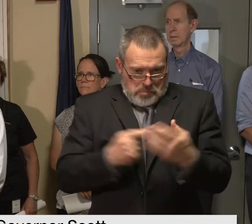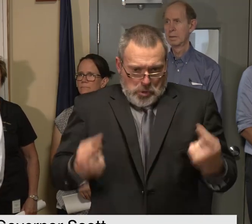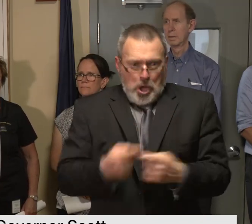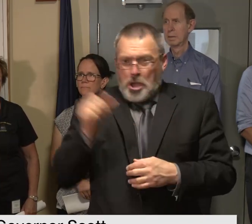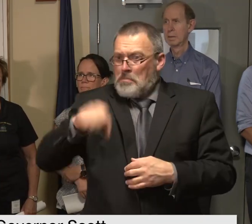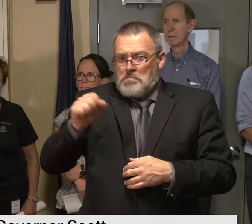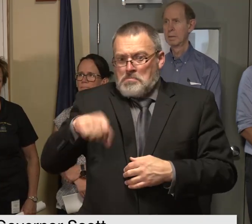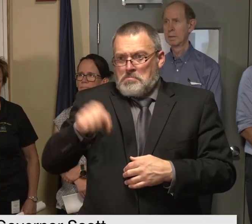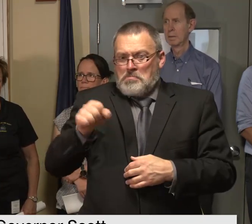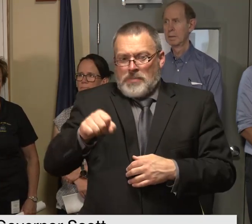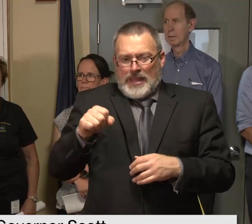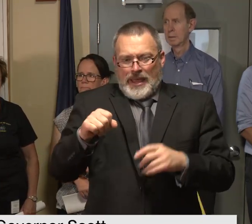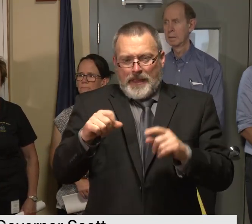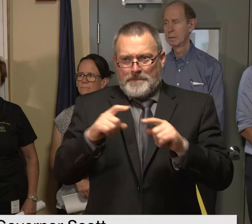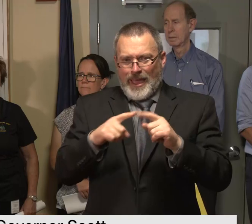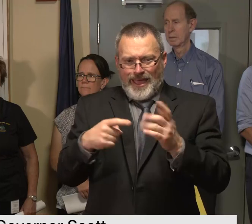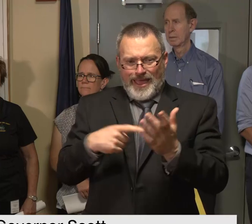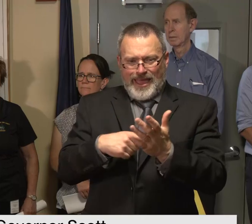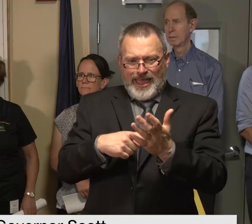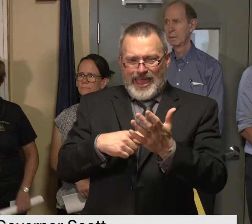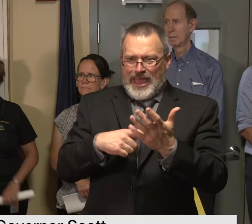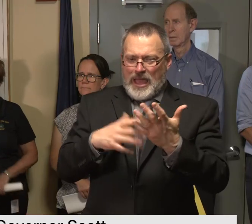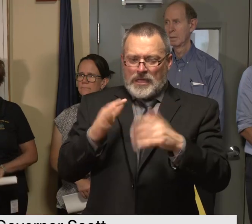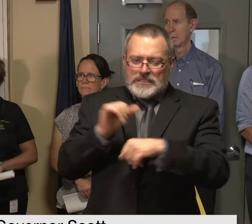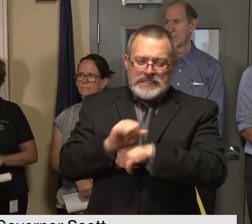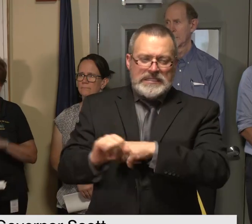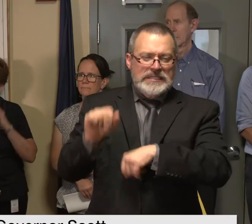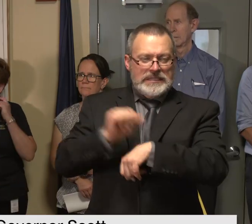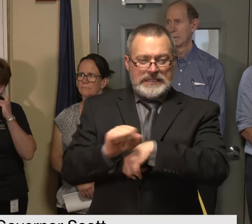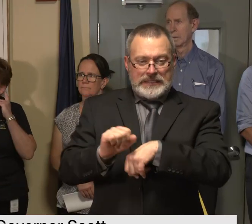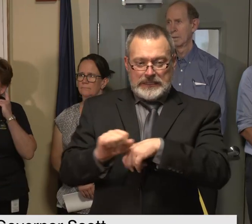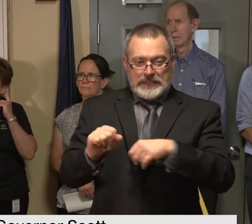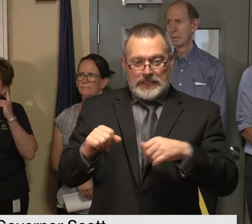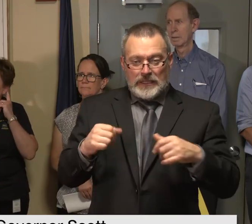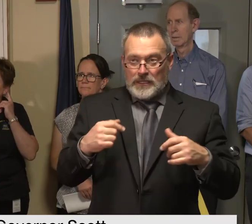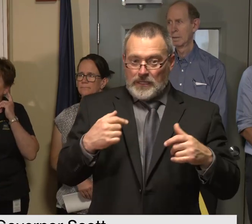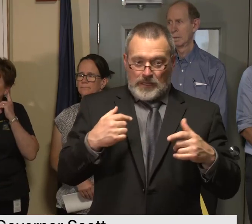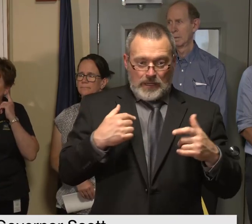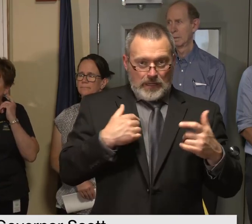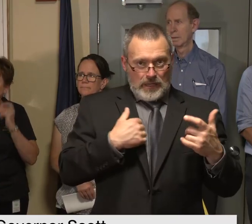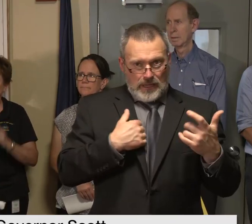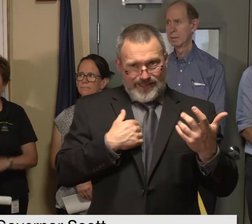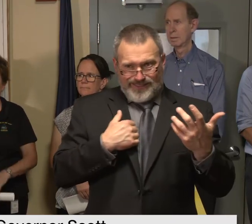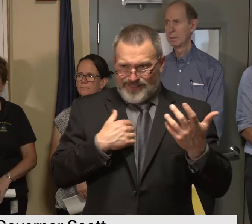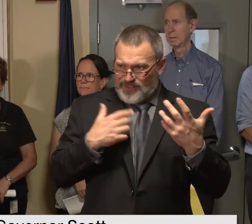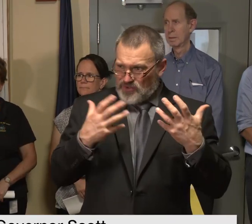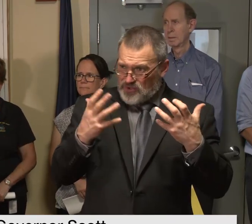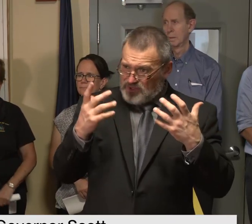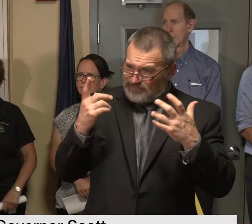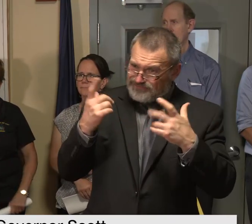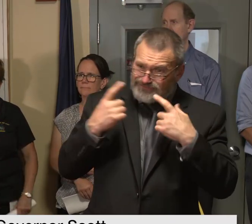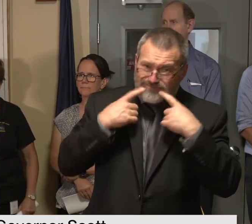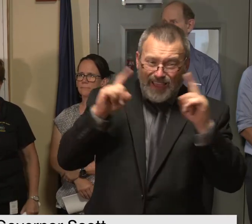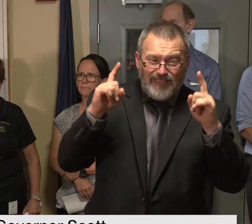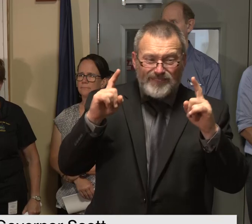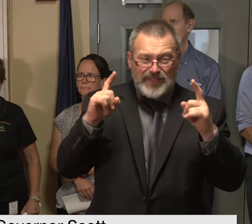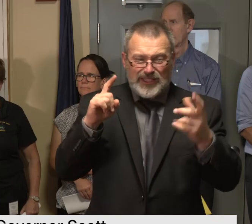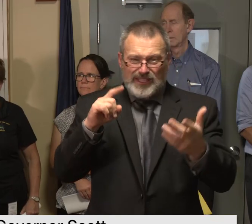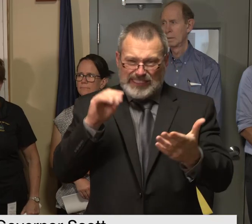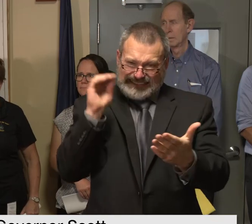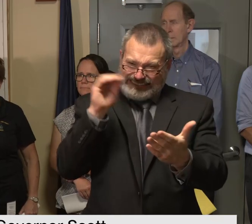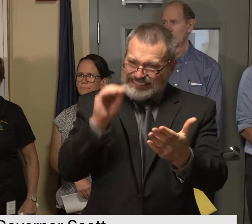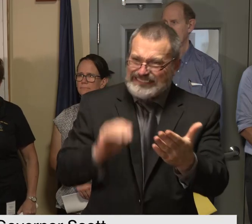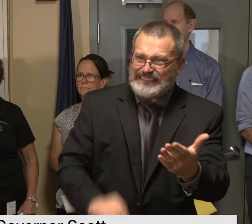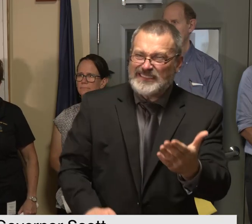and uh for us to make that case in in court uh it's going to be very very difficult the